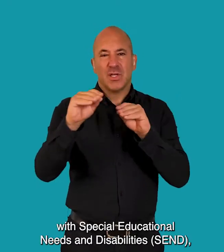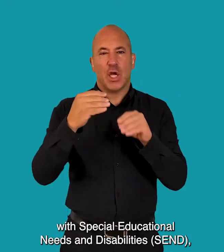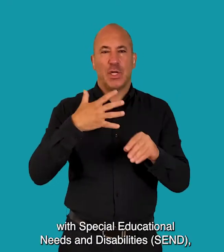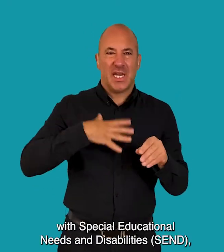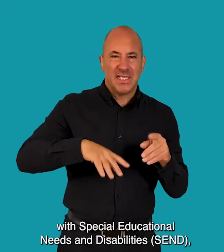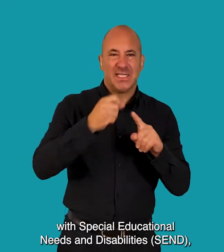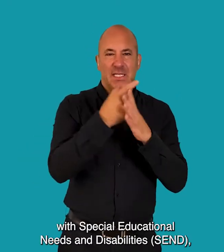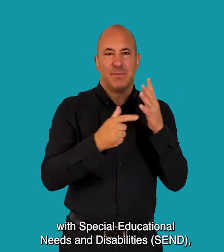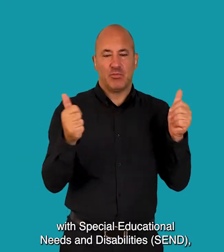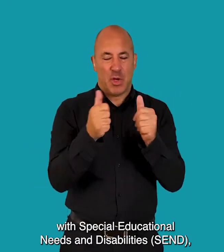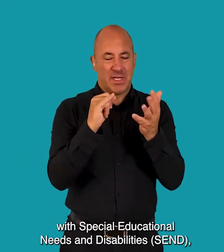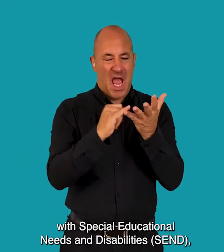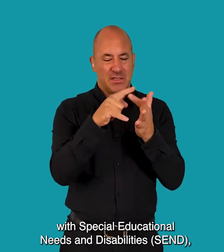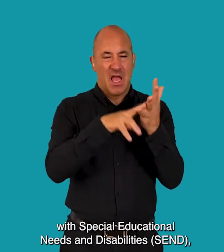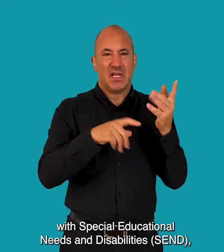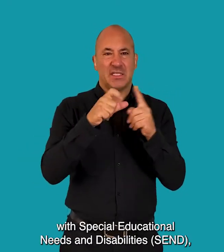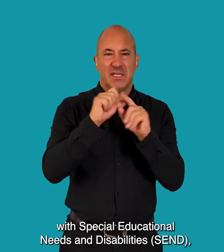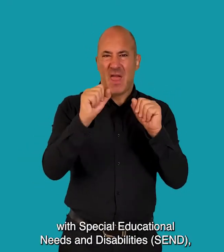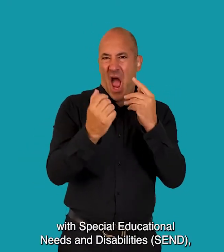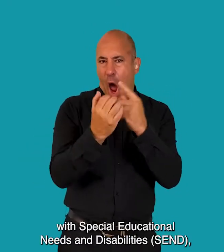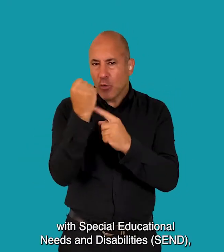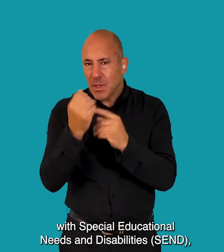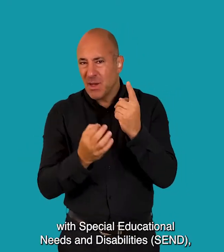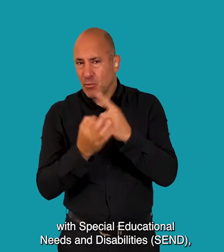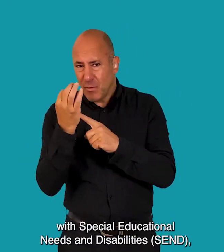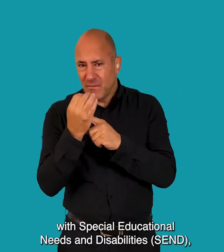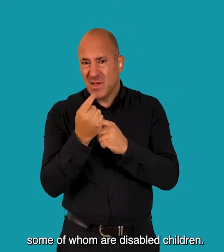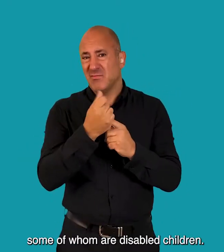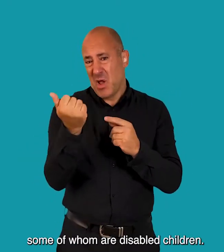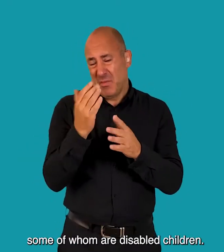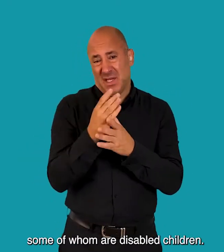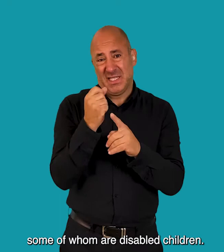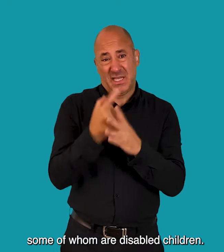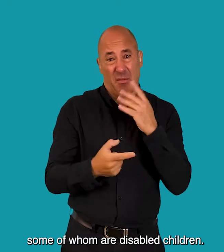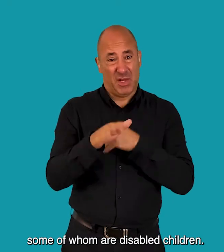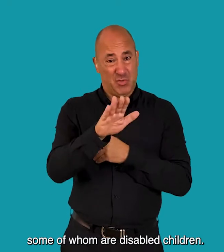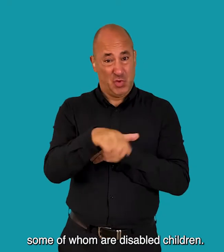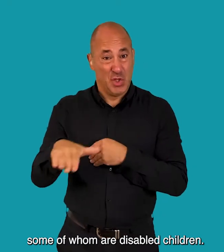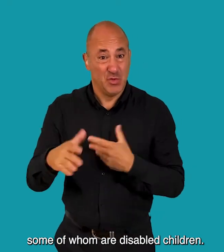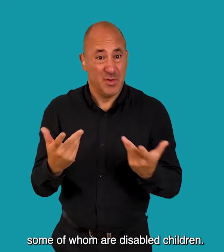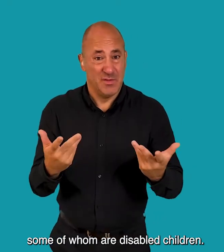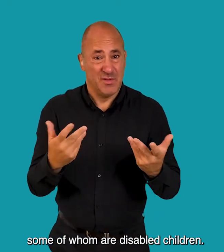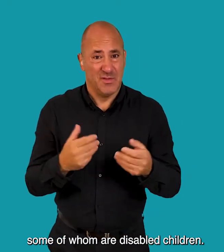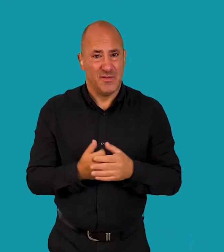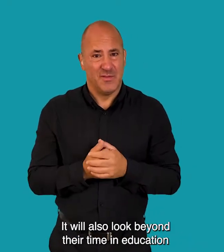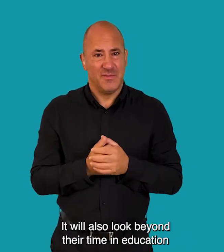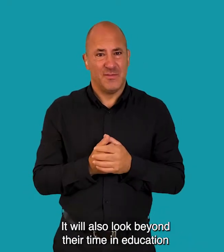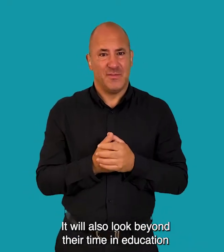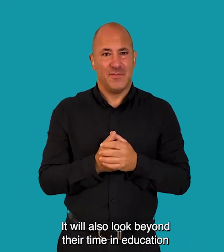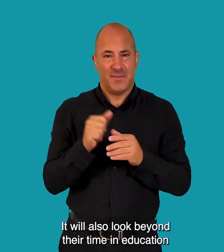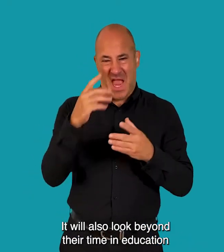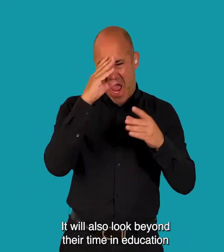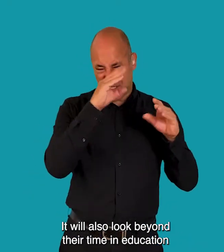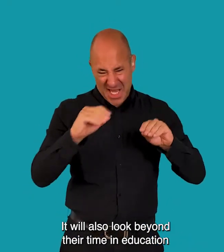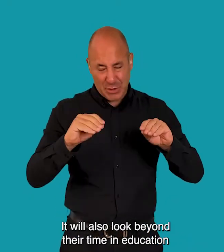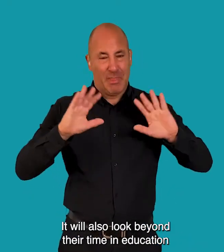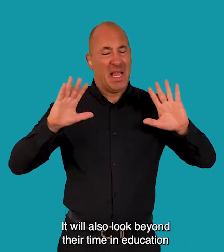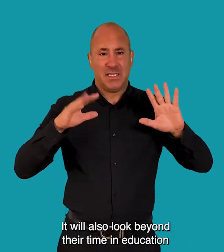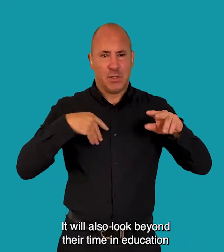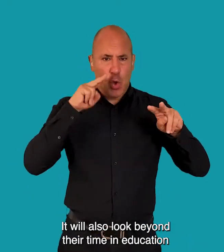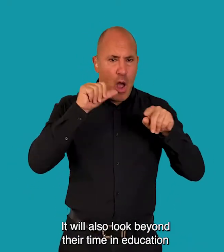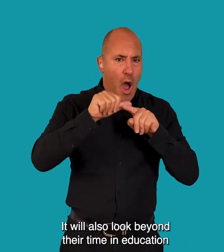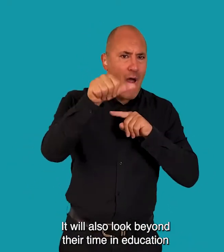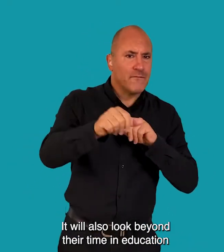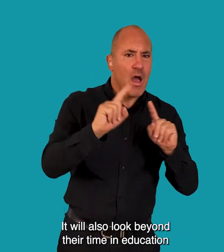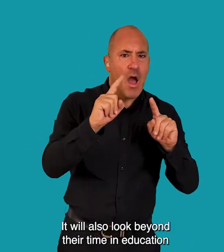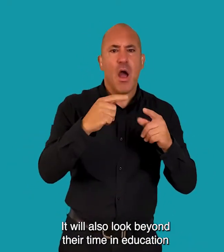with special educational needs and disabilities, SEND Some of whom are disabled children It will also look beyond their